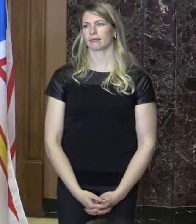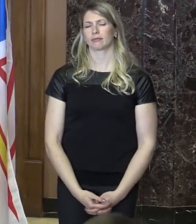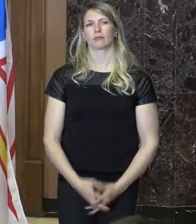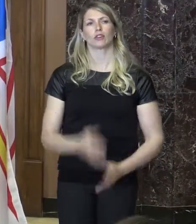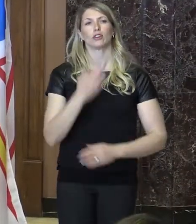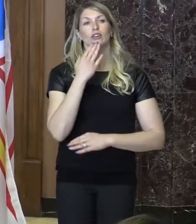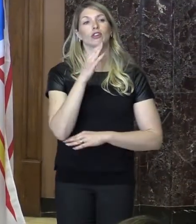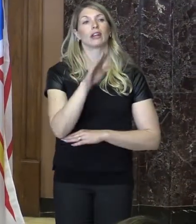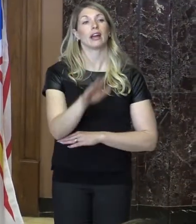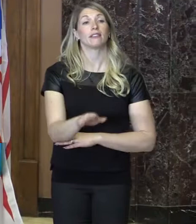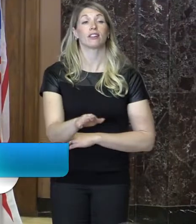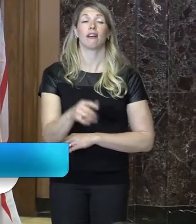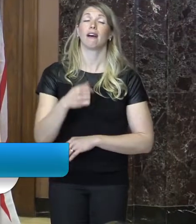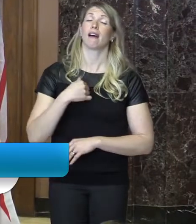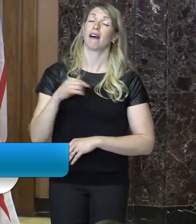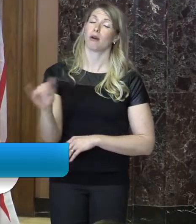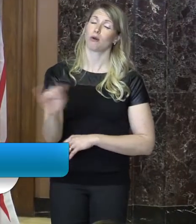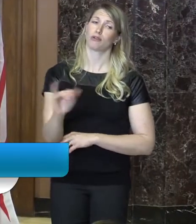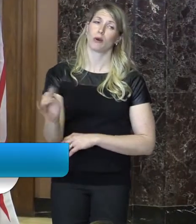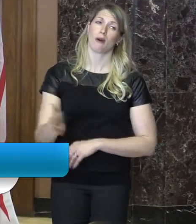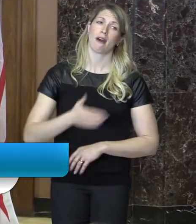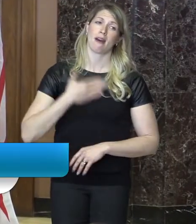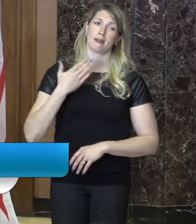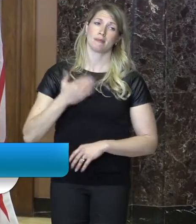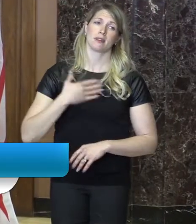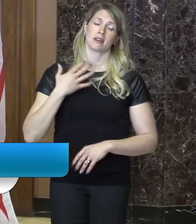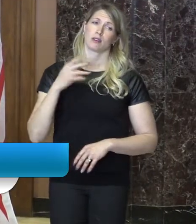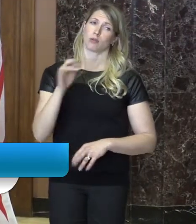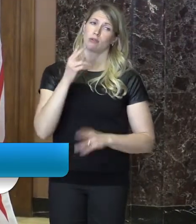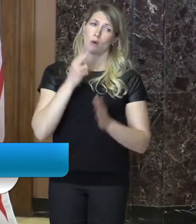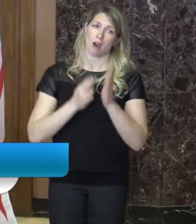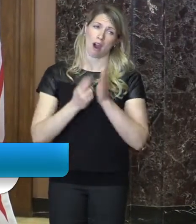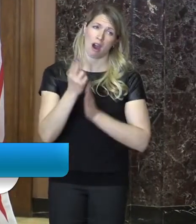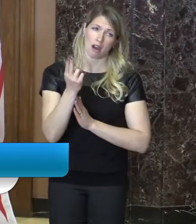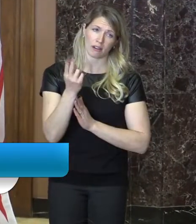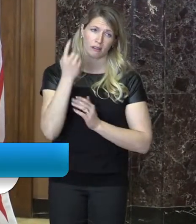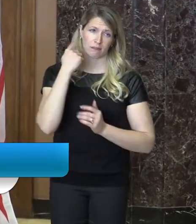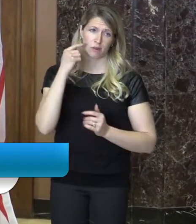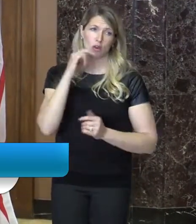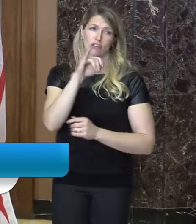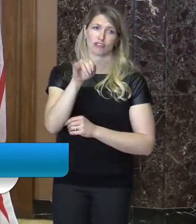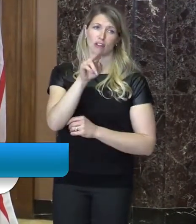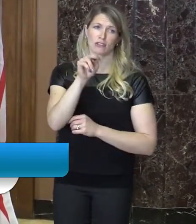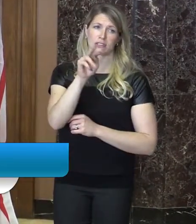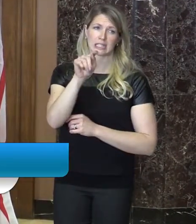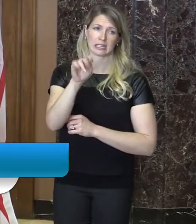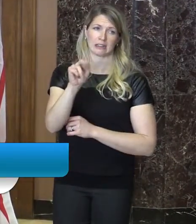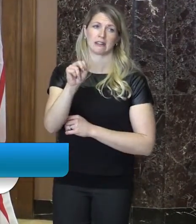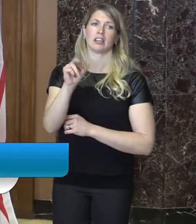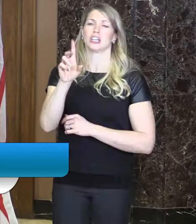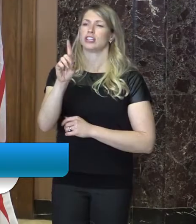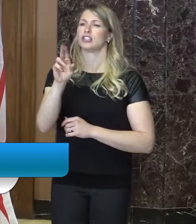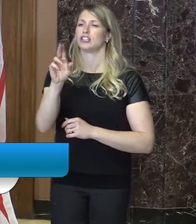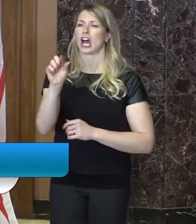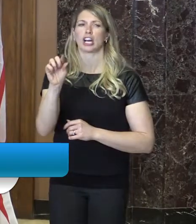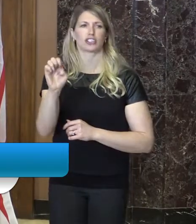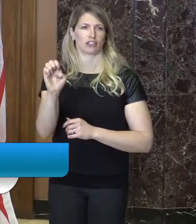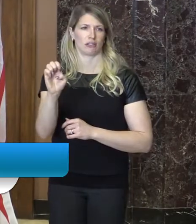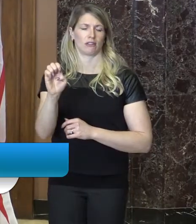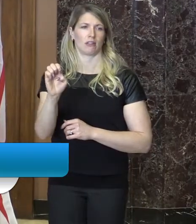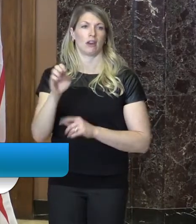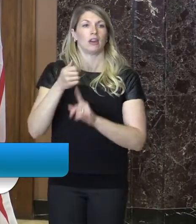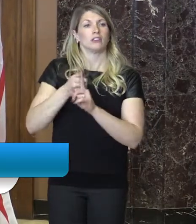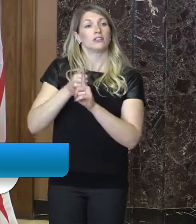Good afternoon. I too am delighted to be here and very honored to introduce Justin Dodge of Grand Bank. Justin is an active member of the Special